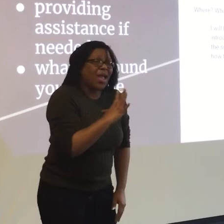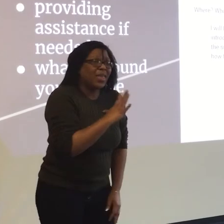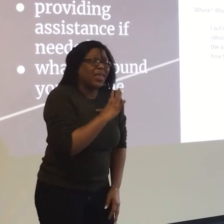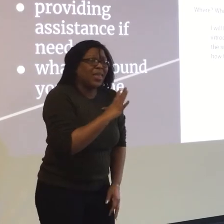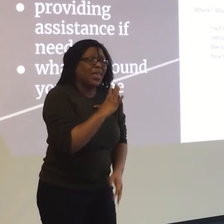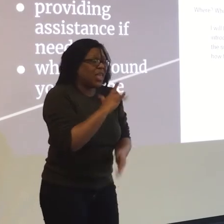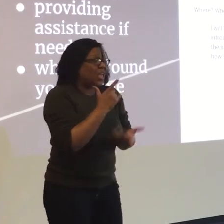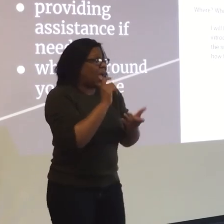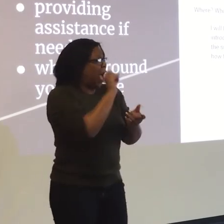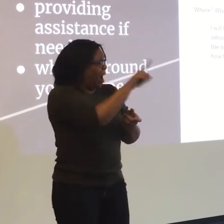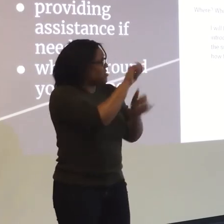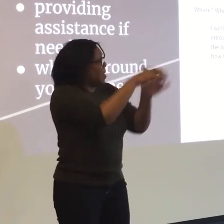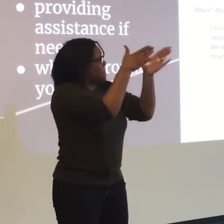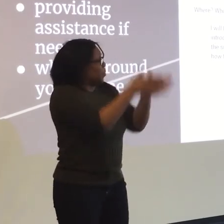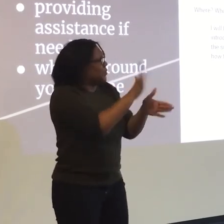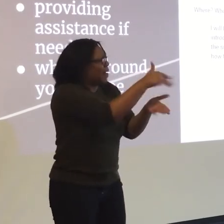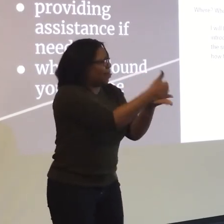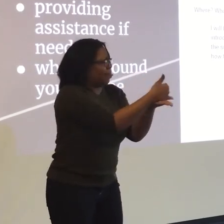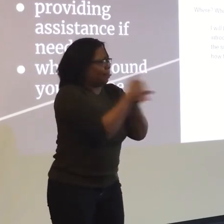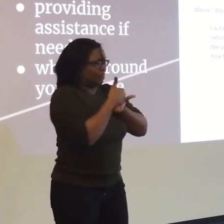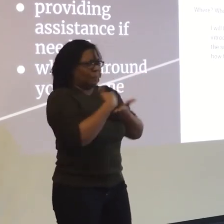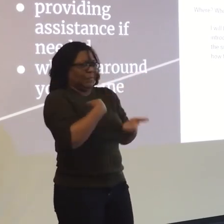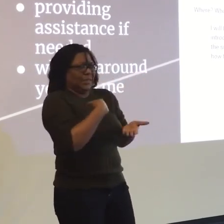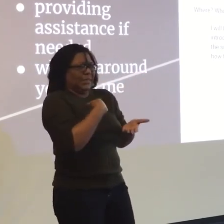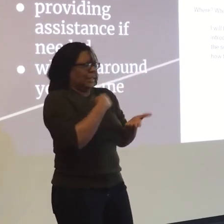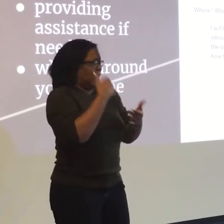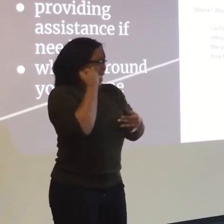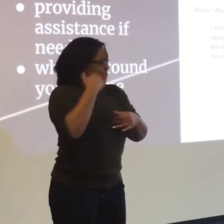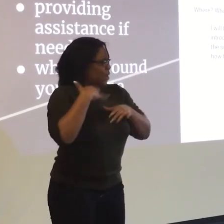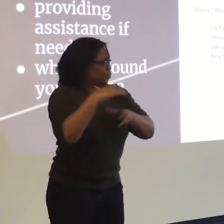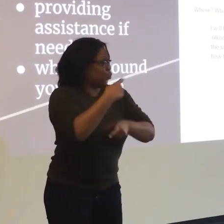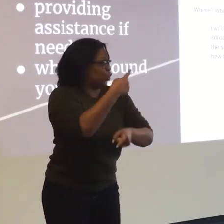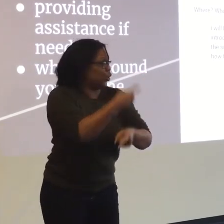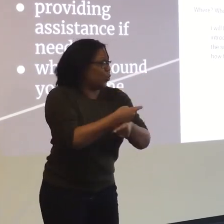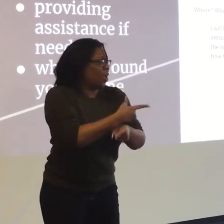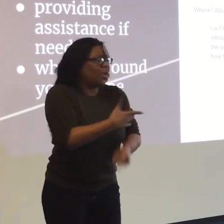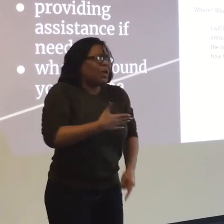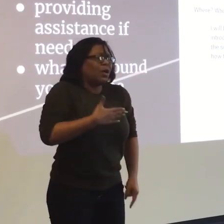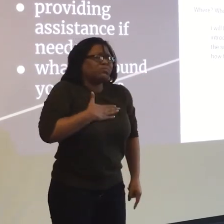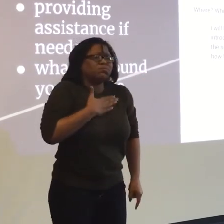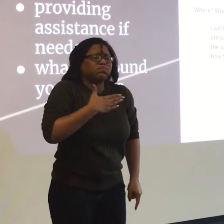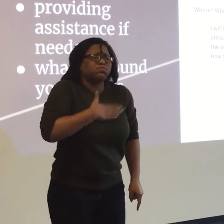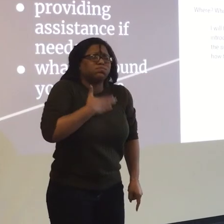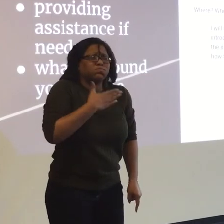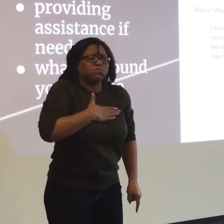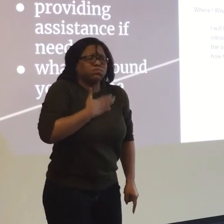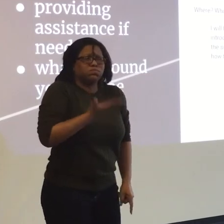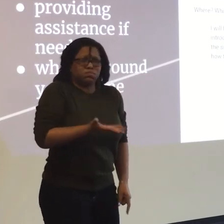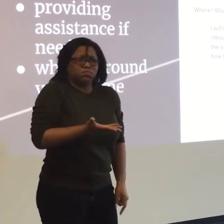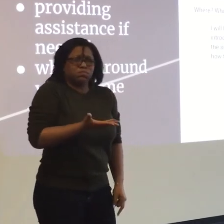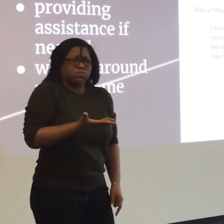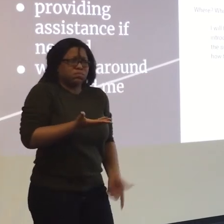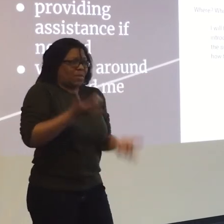if you make a mistake, it's fine. You know, you can just ask that person to help me. And they would be happy to.